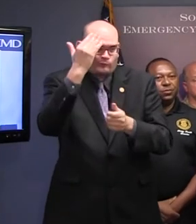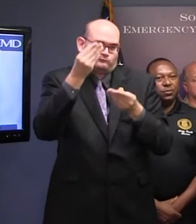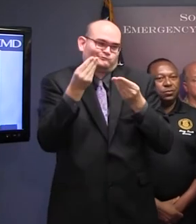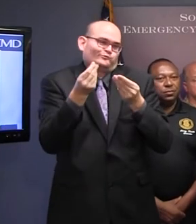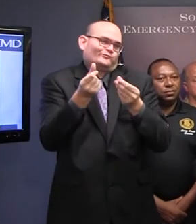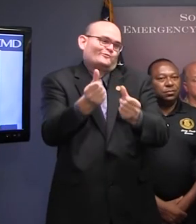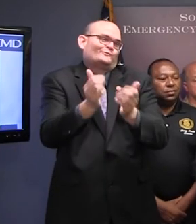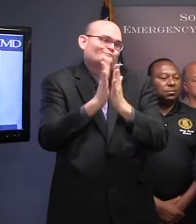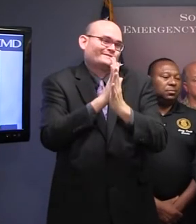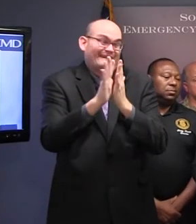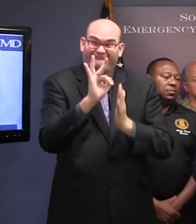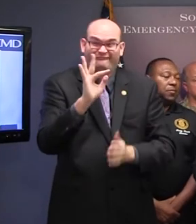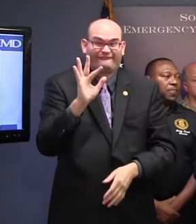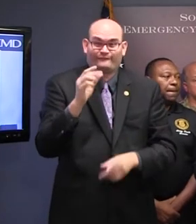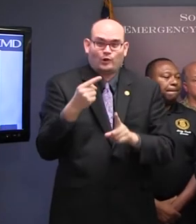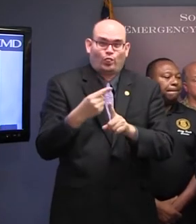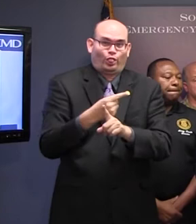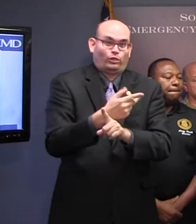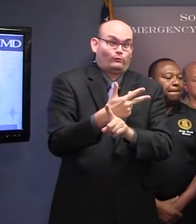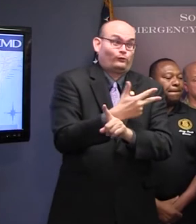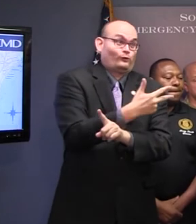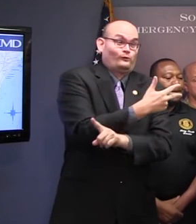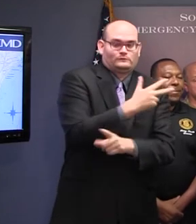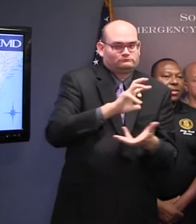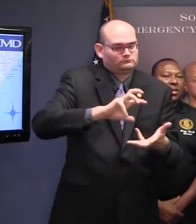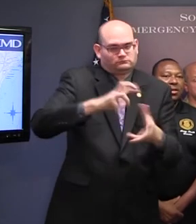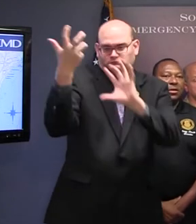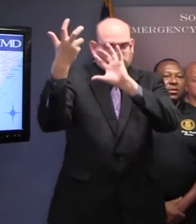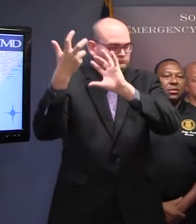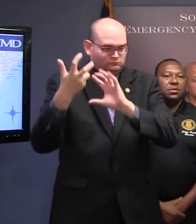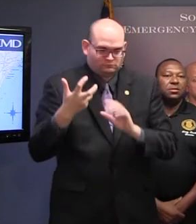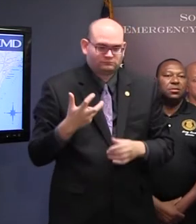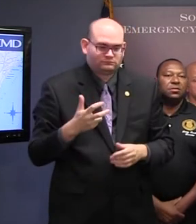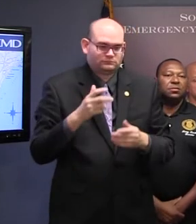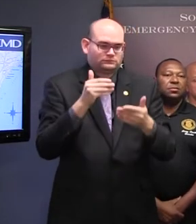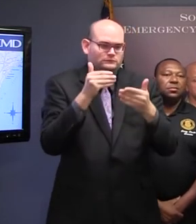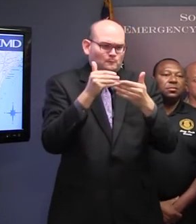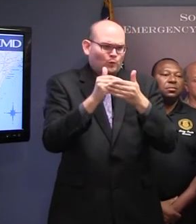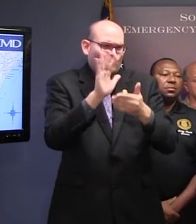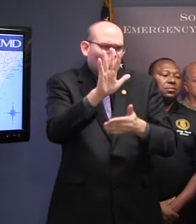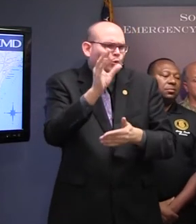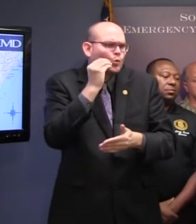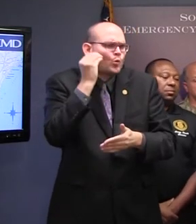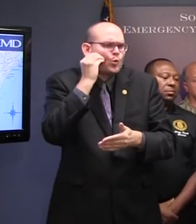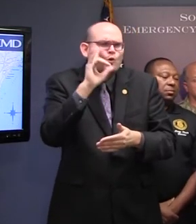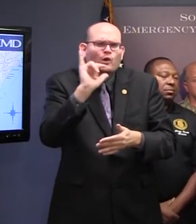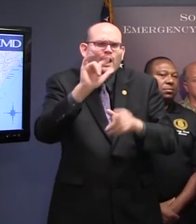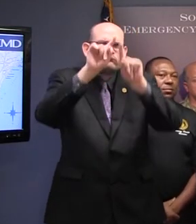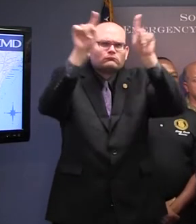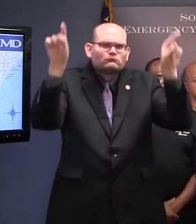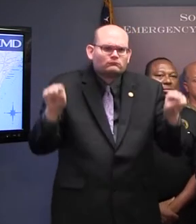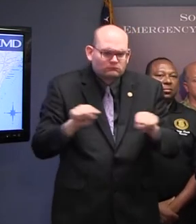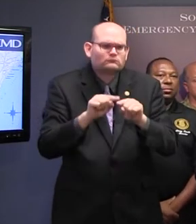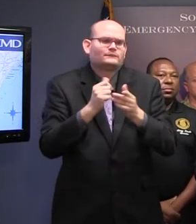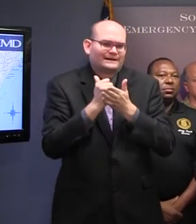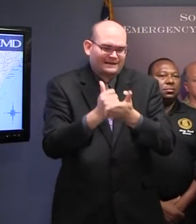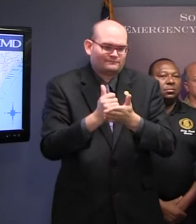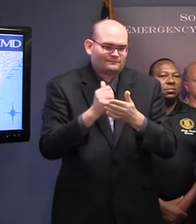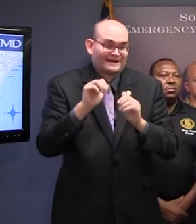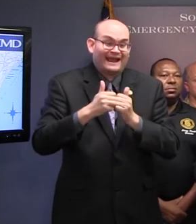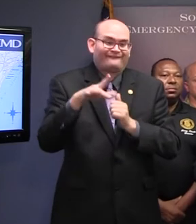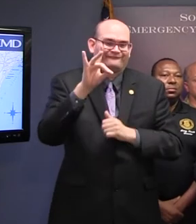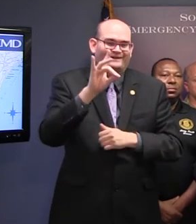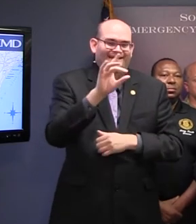understand which route is closest to you, and makes the best sense to get out of the area. And you can view those either at the SCEMD